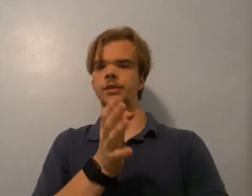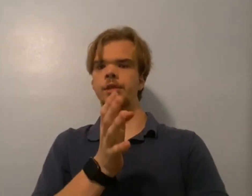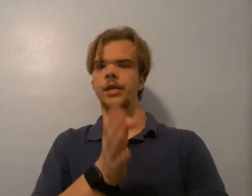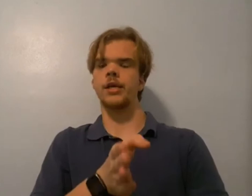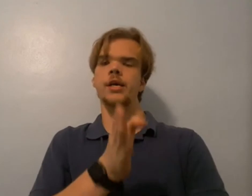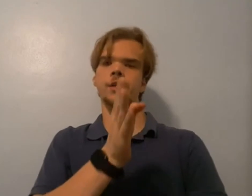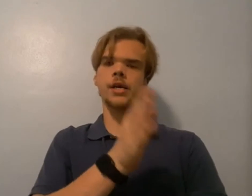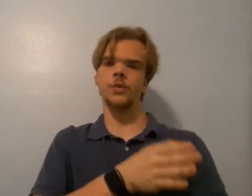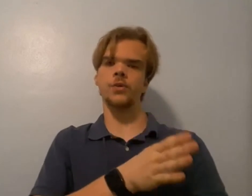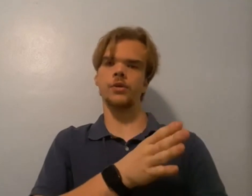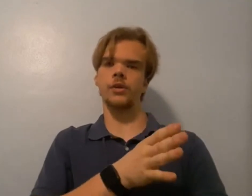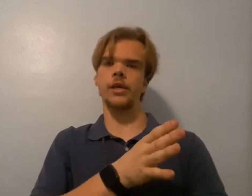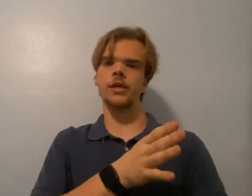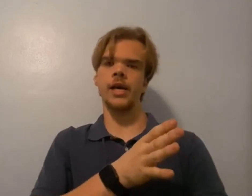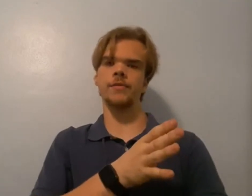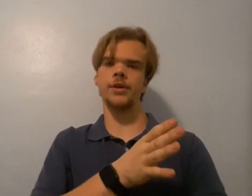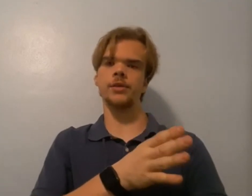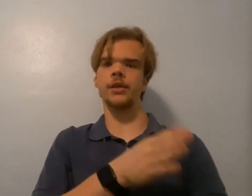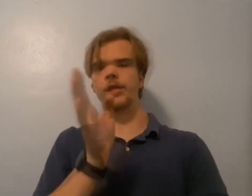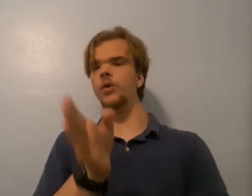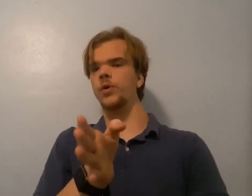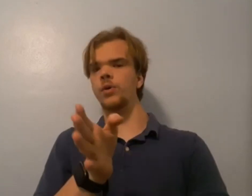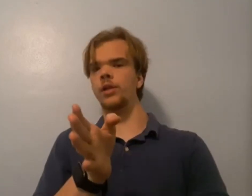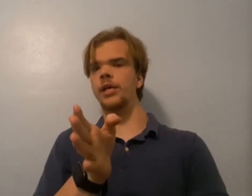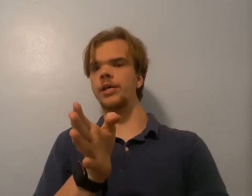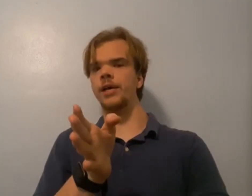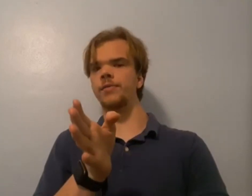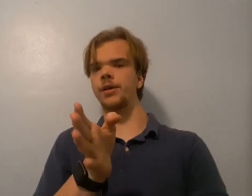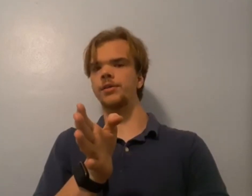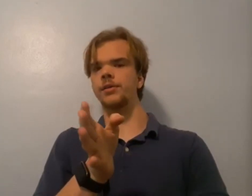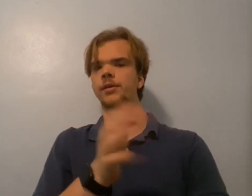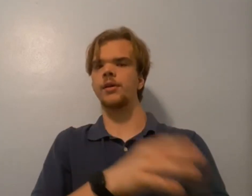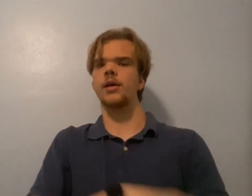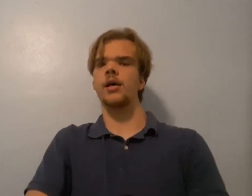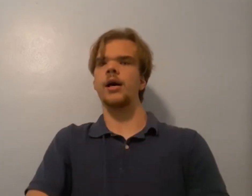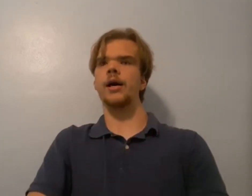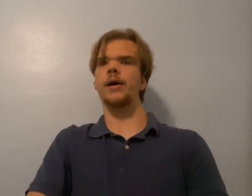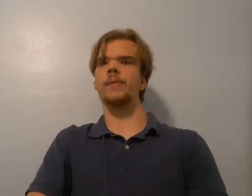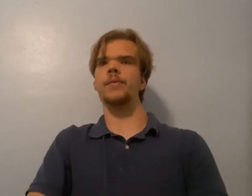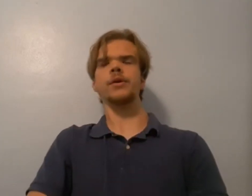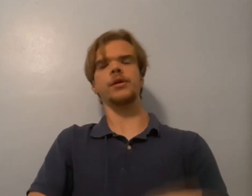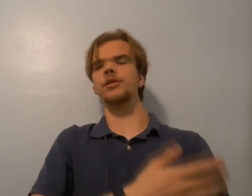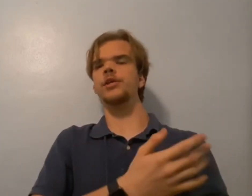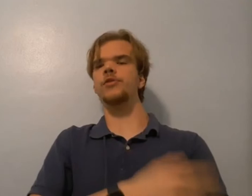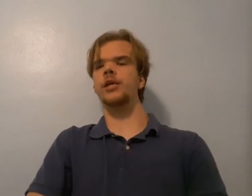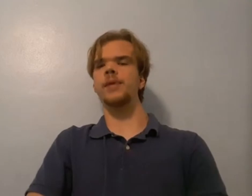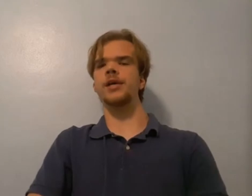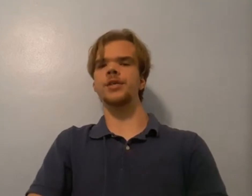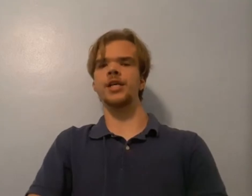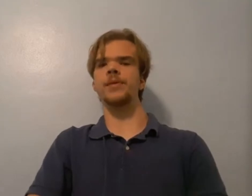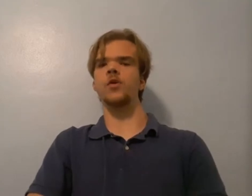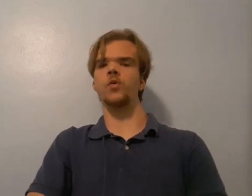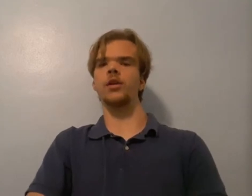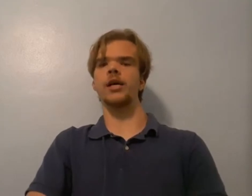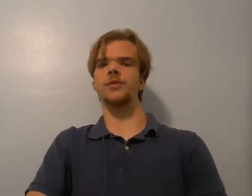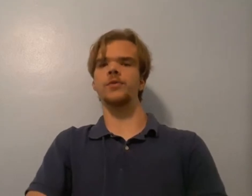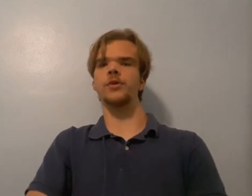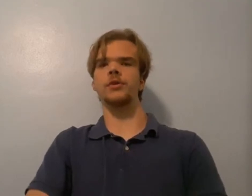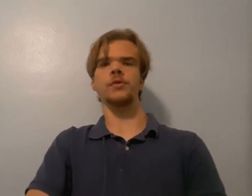can decide, Yes, we'll let you have this and no we won't let you have this. But considering I'm asking about Will Osborne who